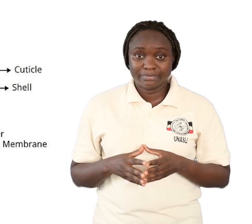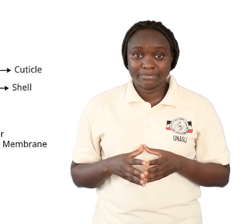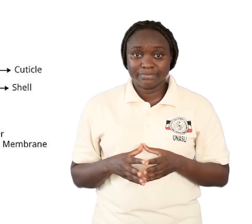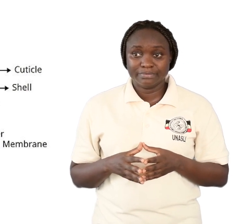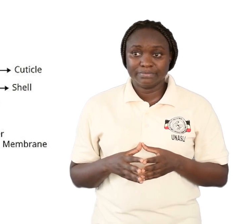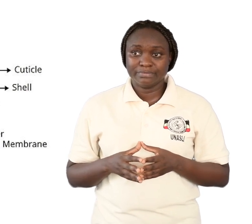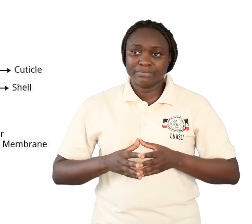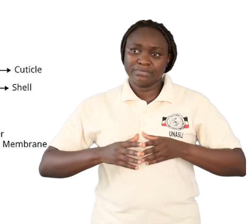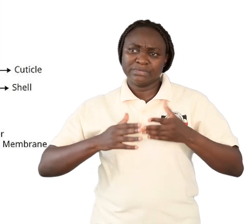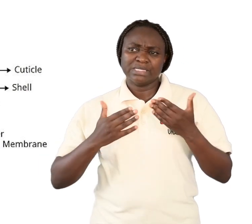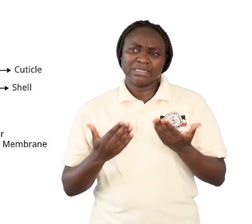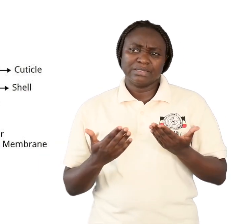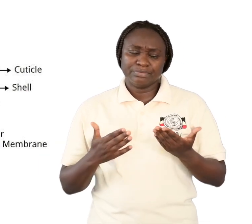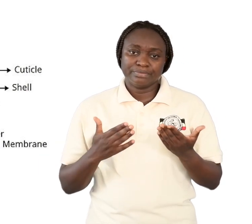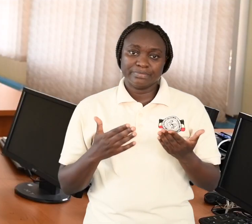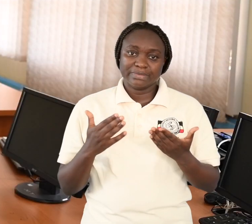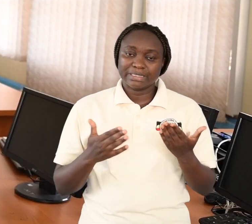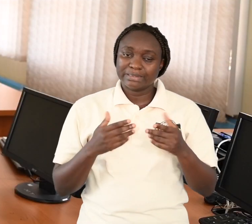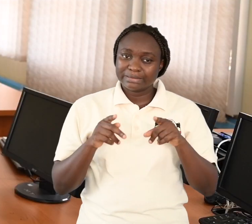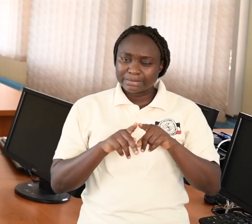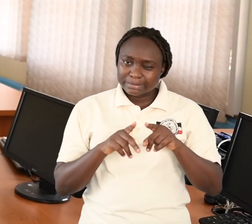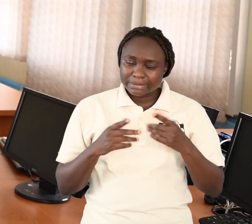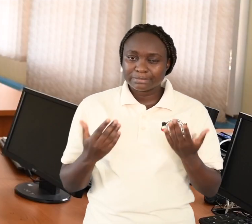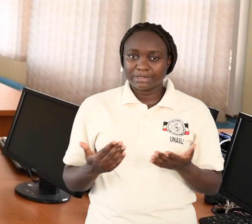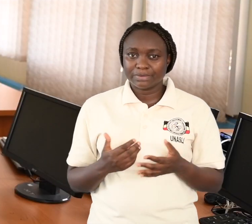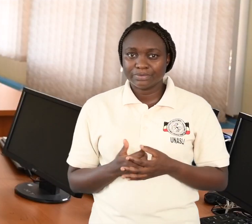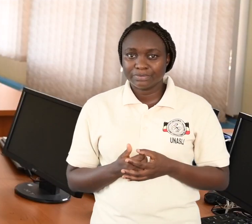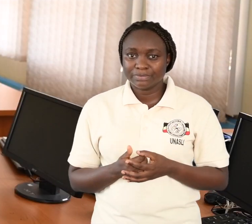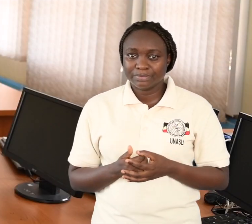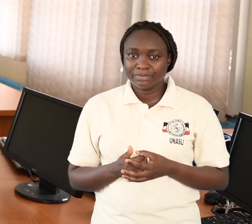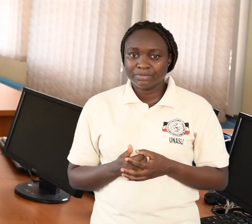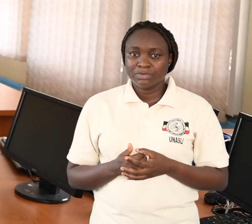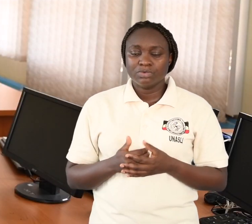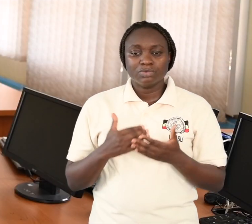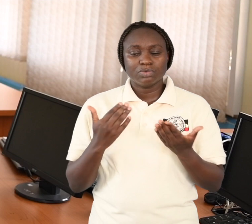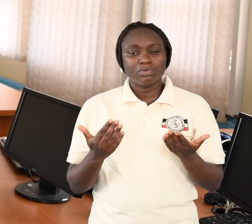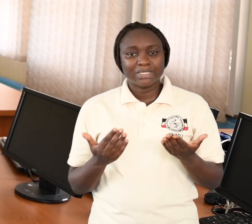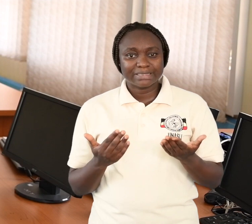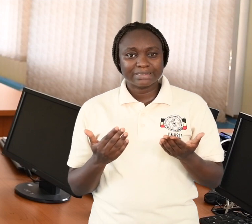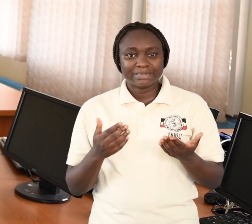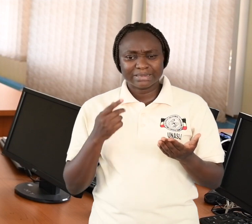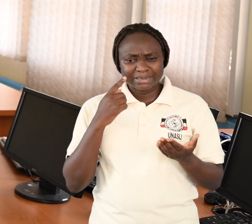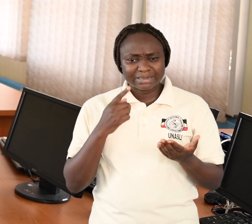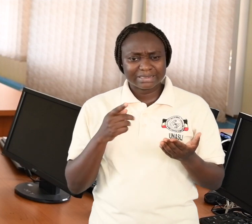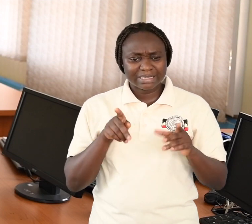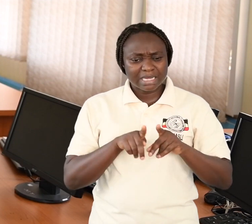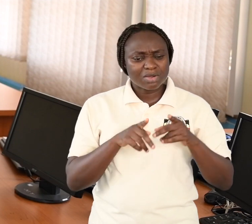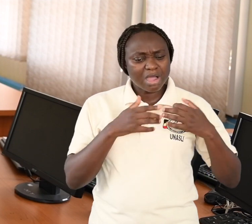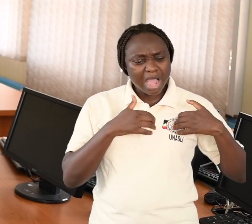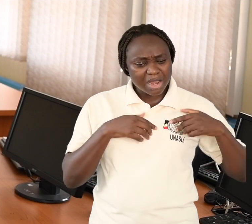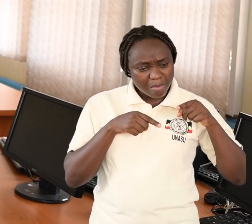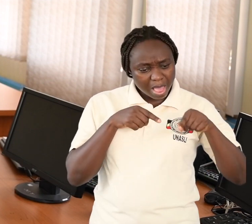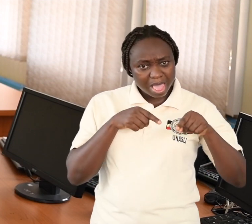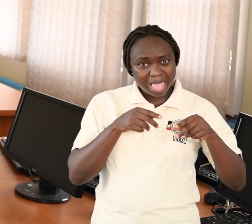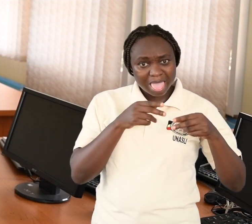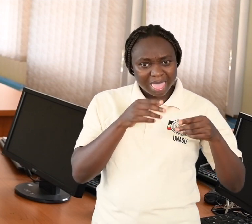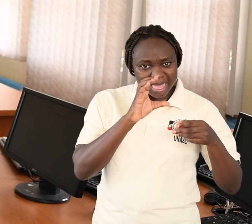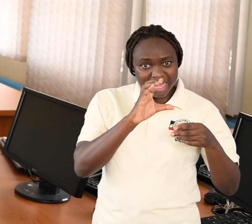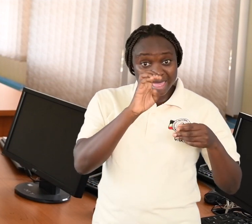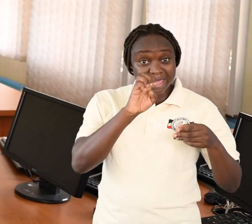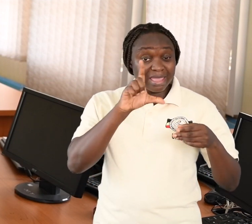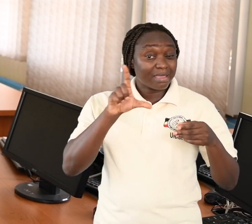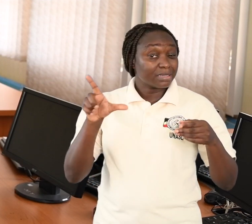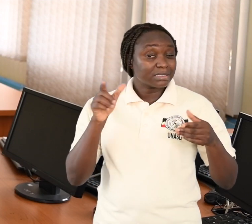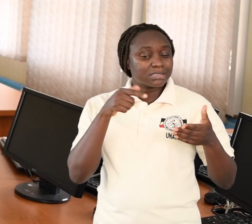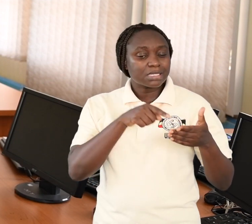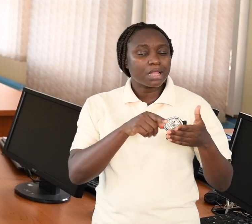Now, we are also going to look at an actual animal cell as it